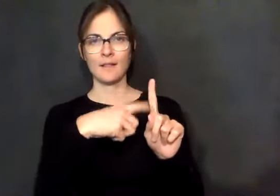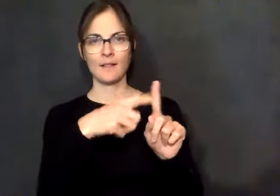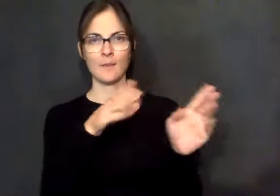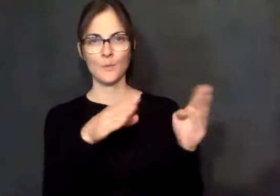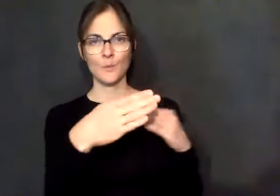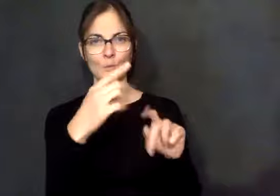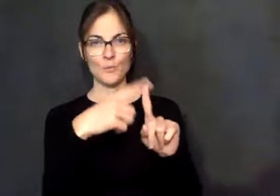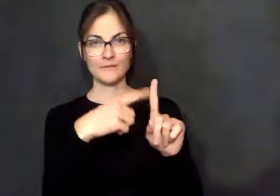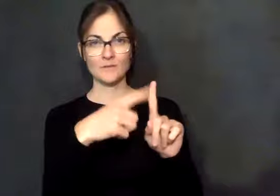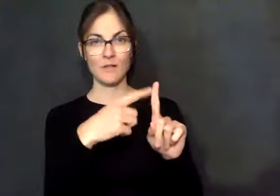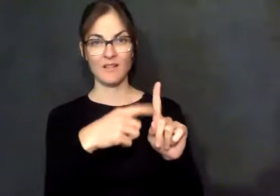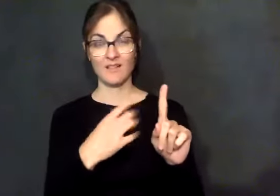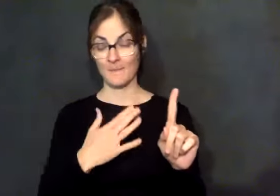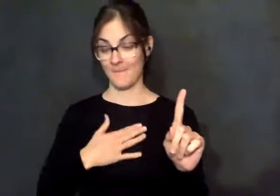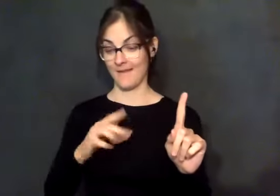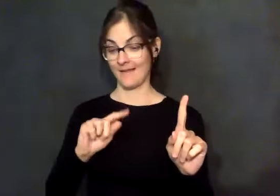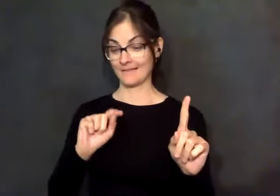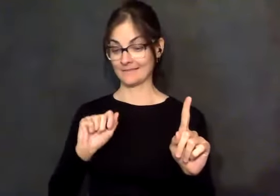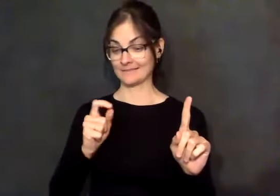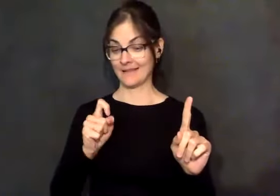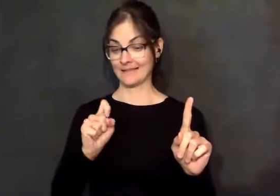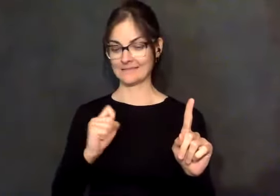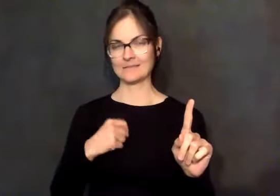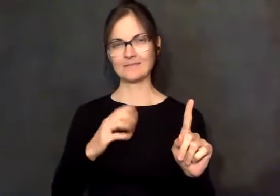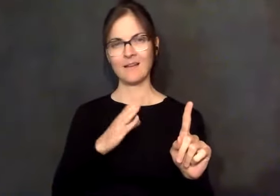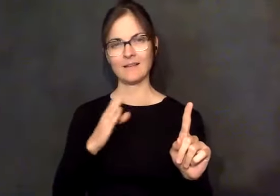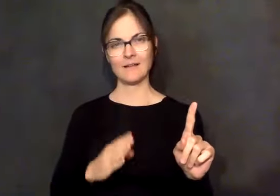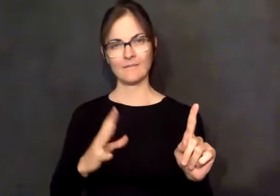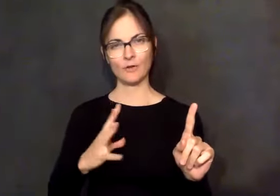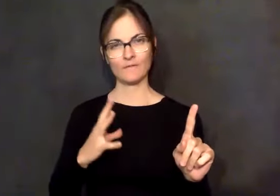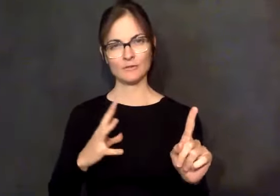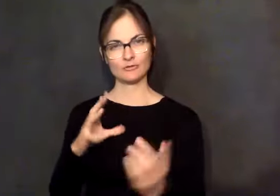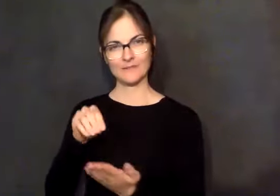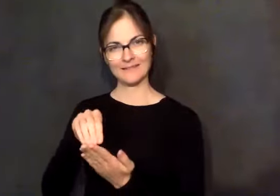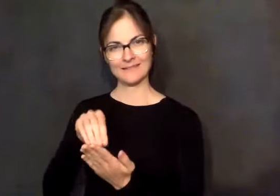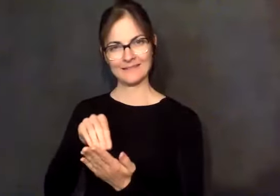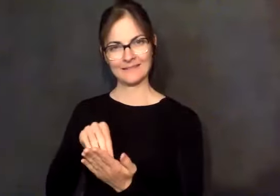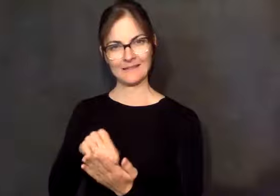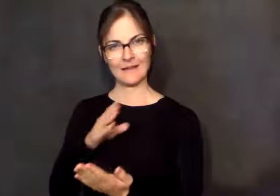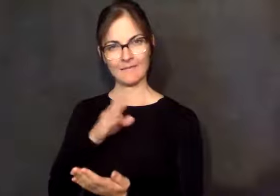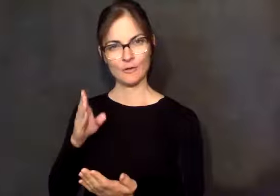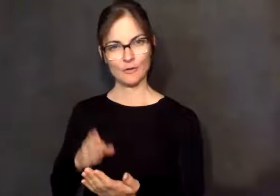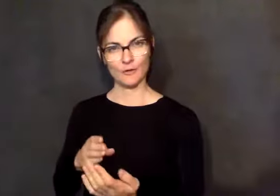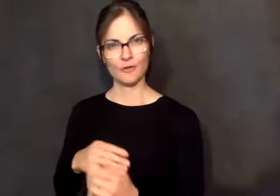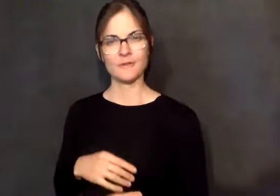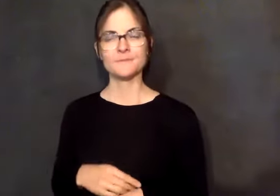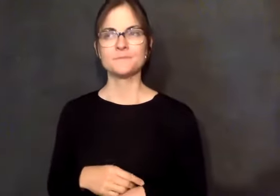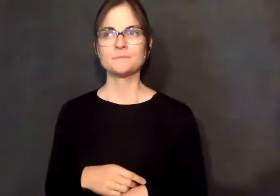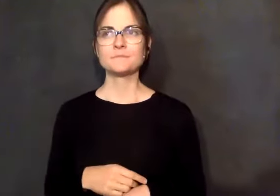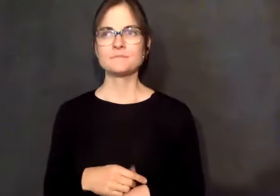as a rental or anything. And I am so terrified if I file and then put this stuff the way it is. And I said, this is